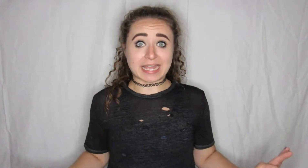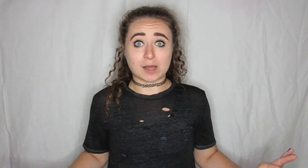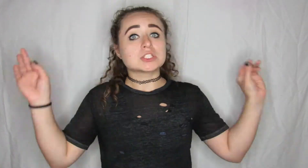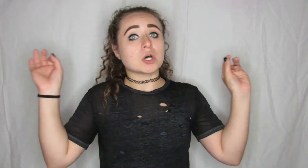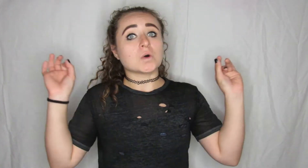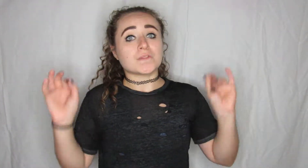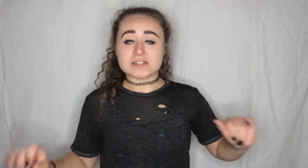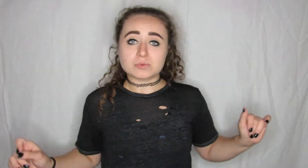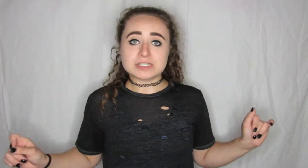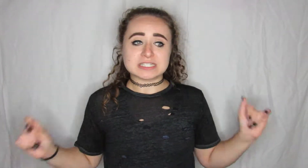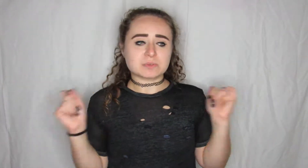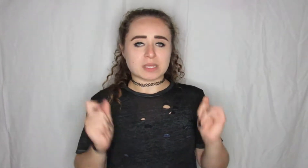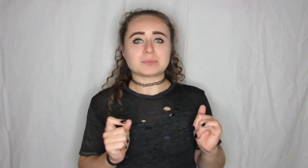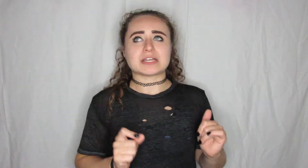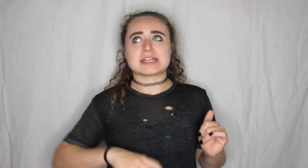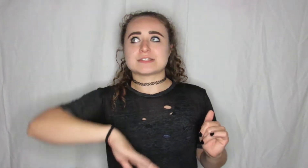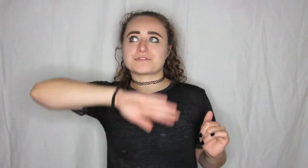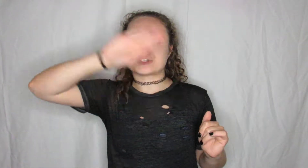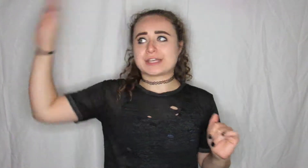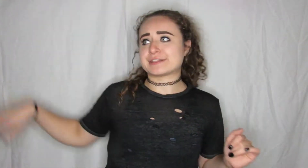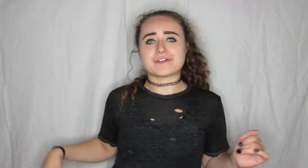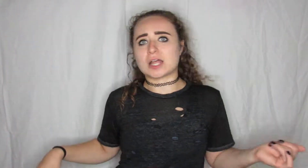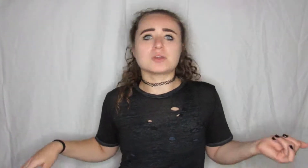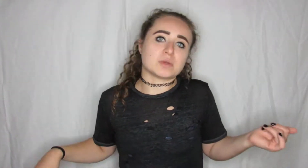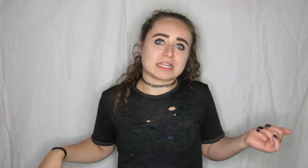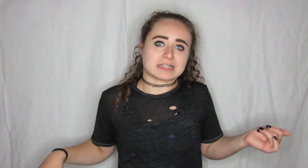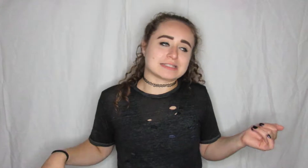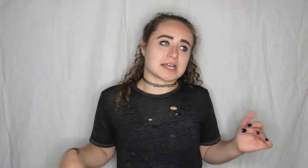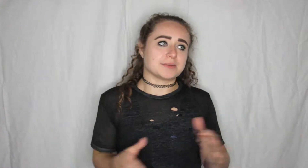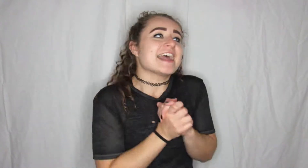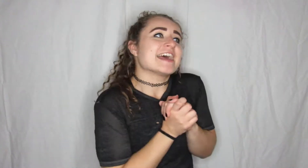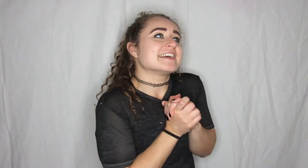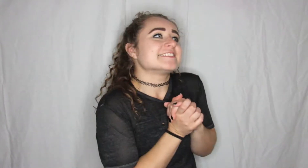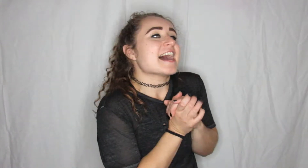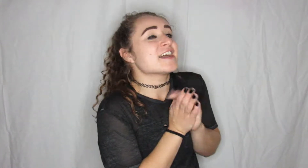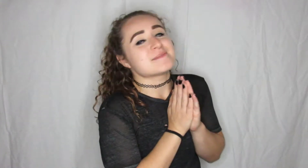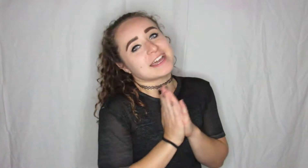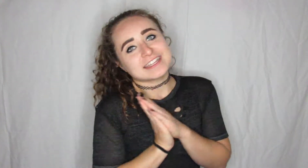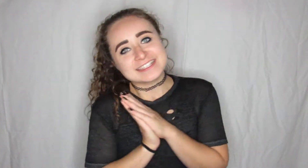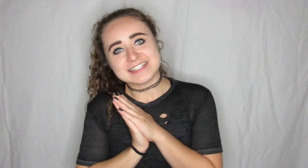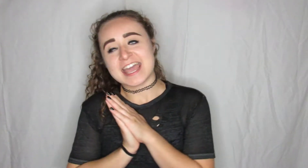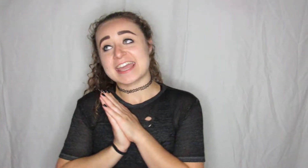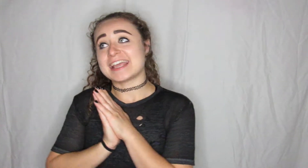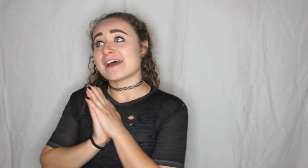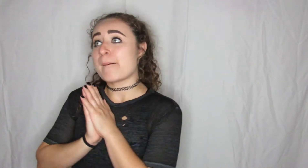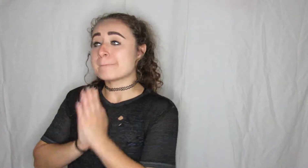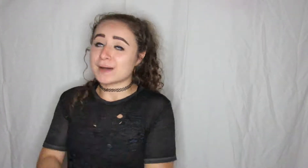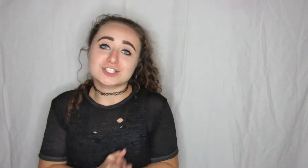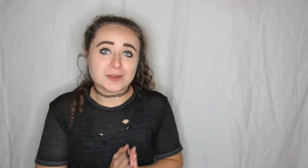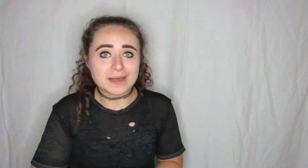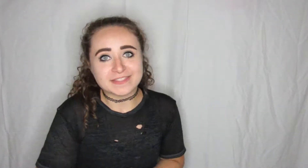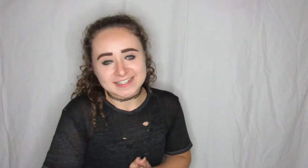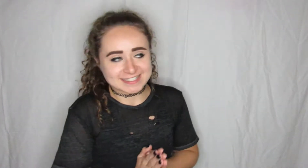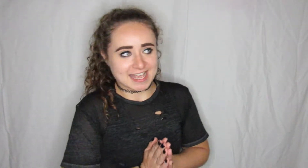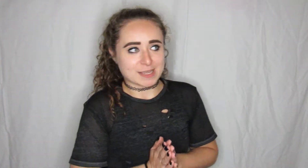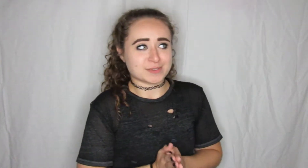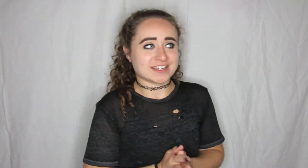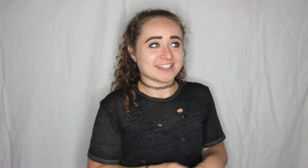it happen so that's what we did we made plans for like the following week at that time and I am NOT gonna say much about that day because